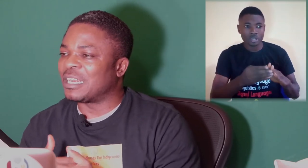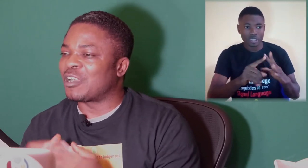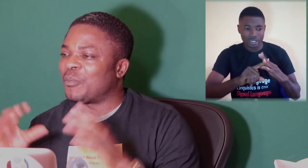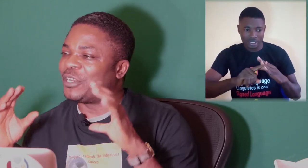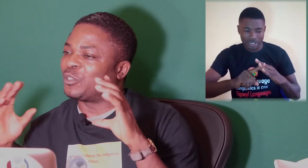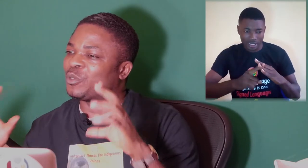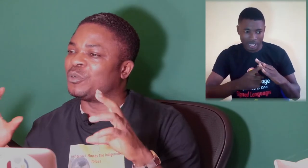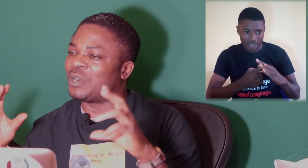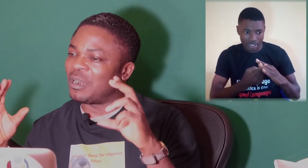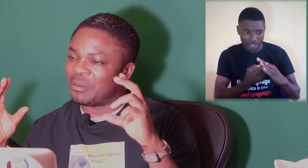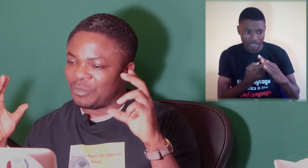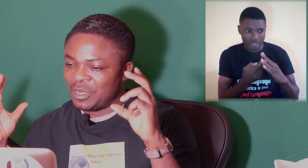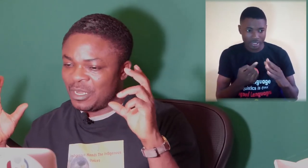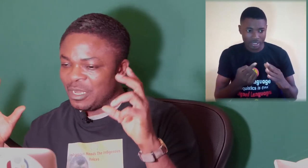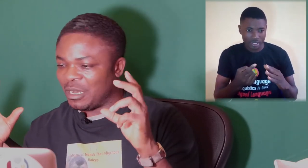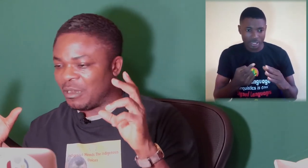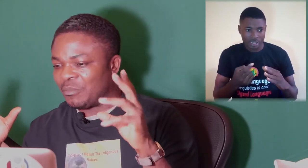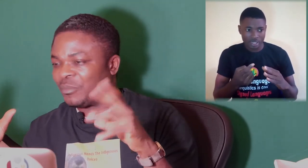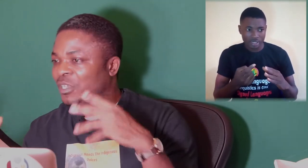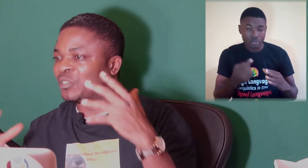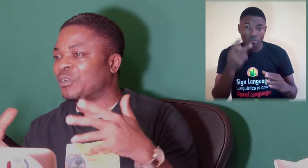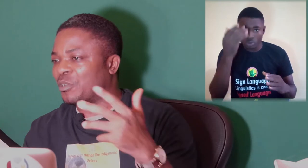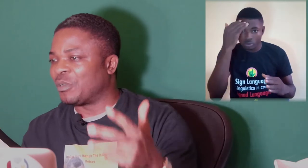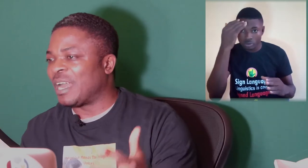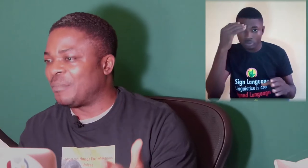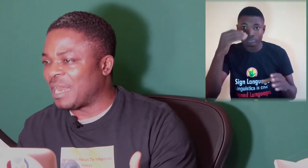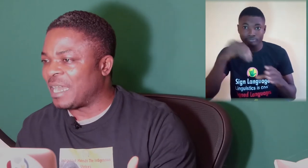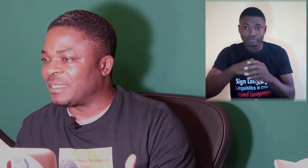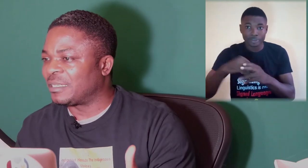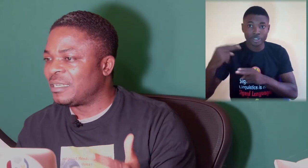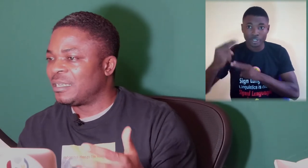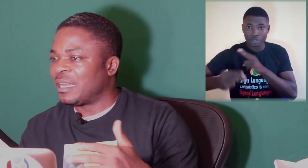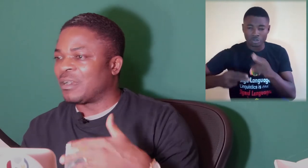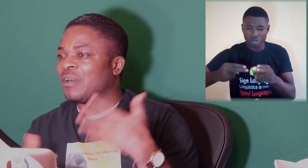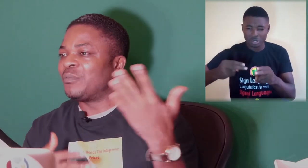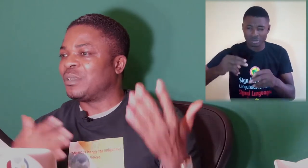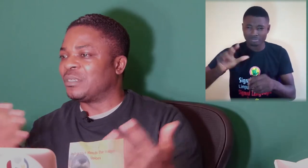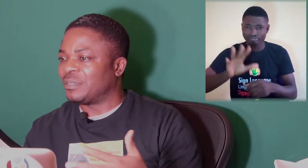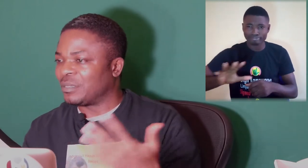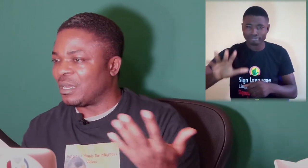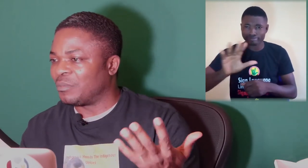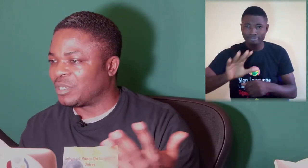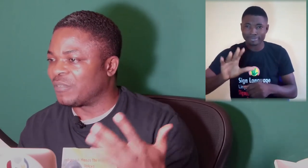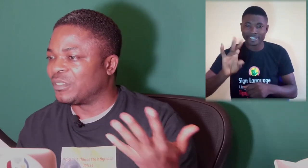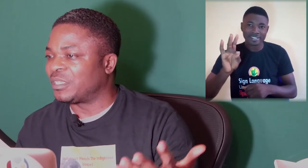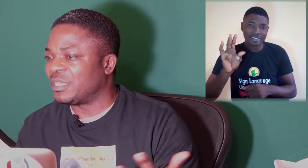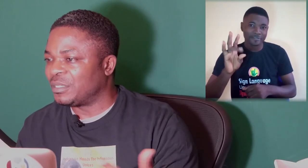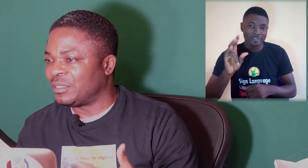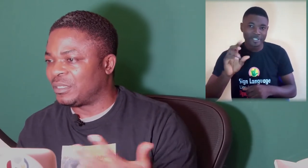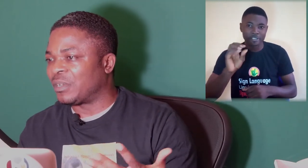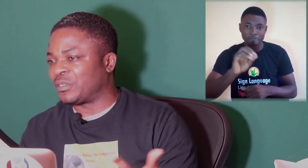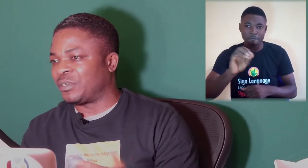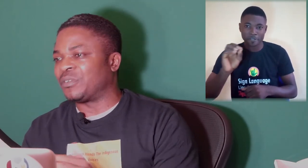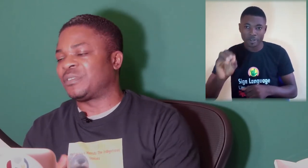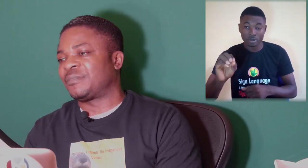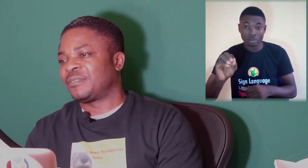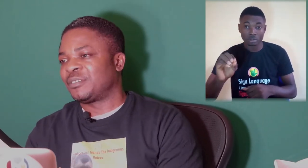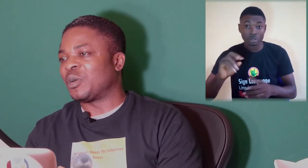coming into historical limelight around the 1700s. So